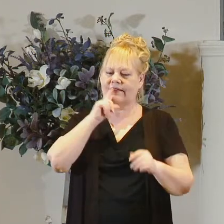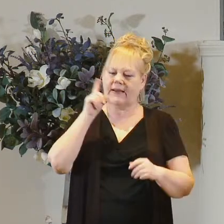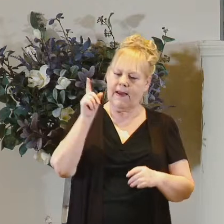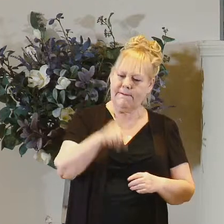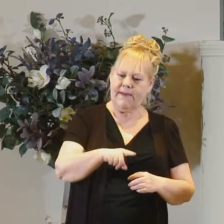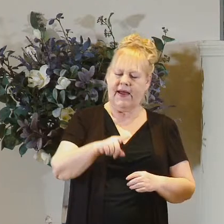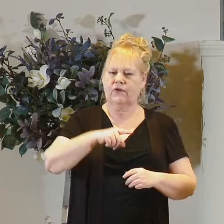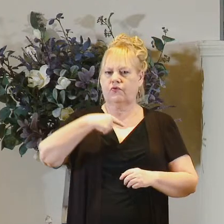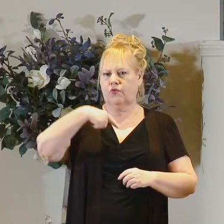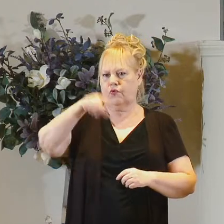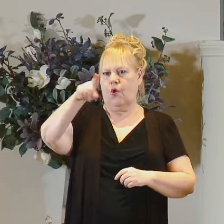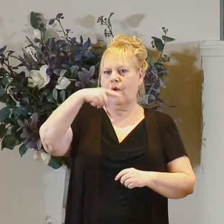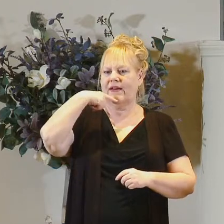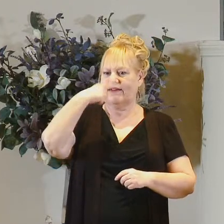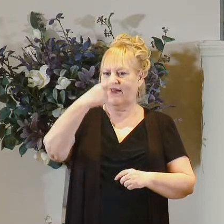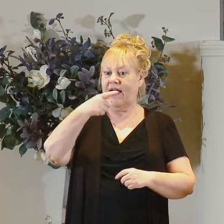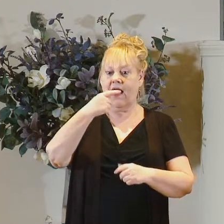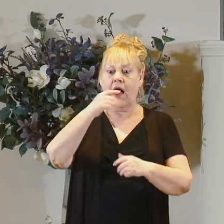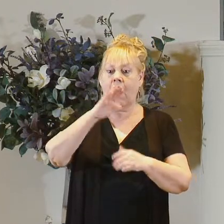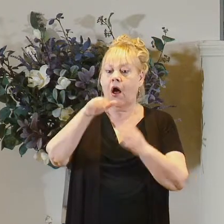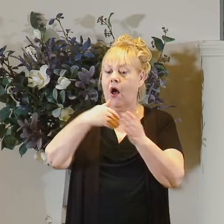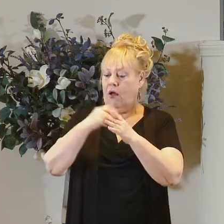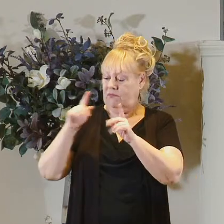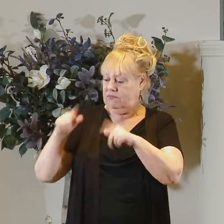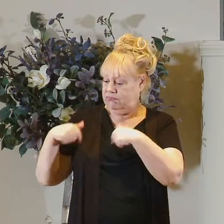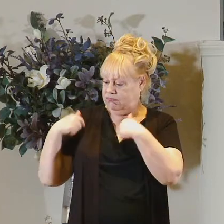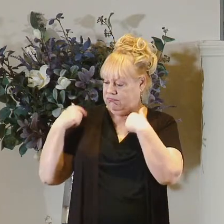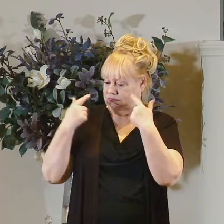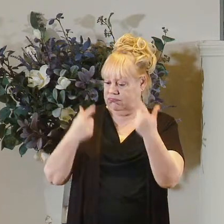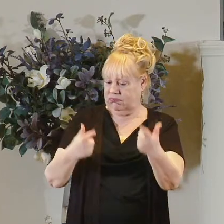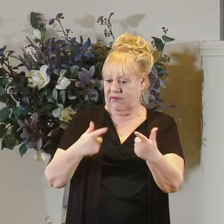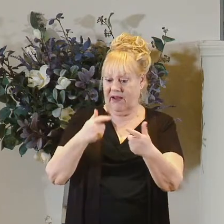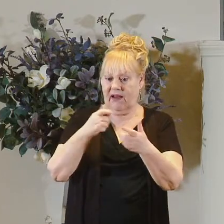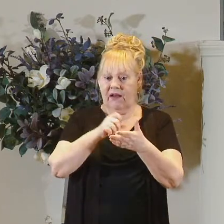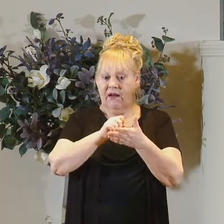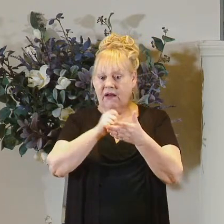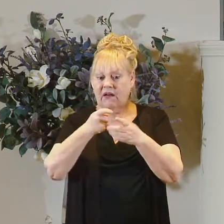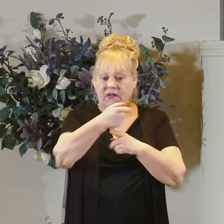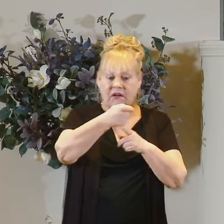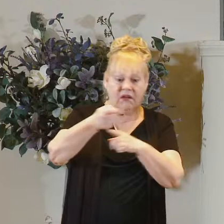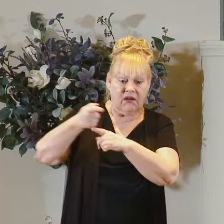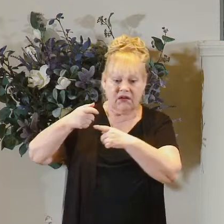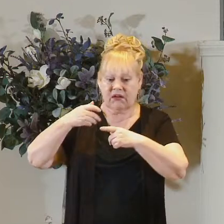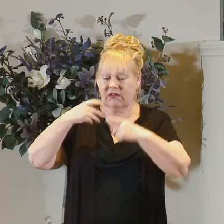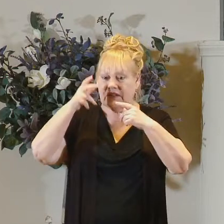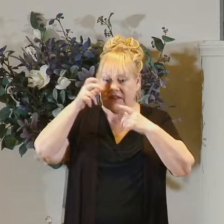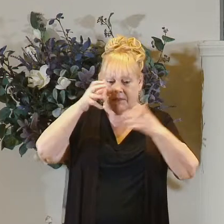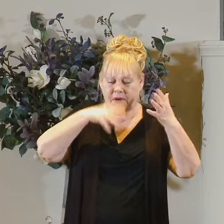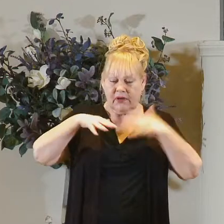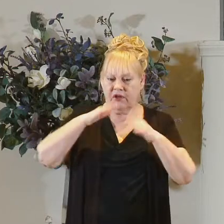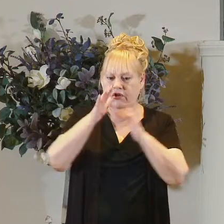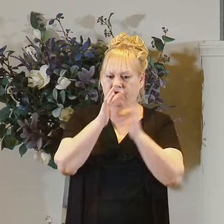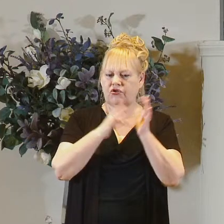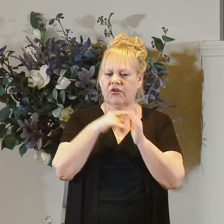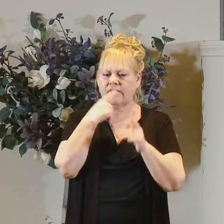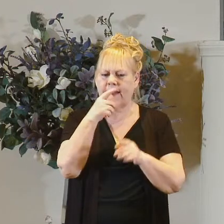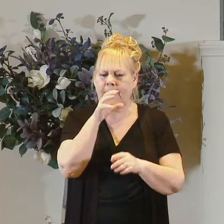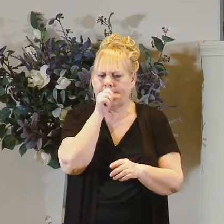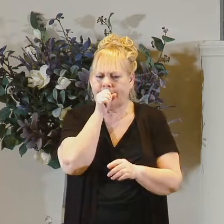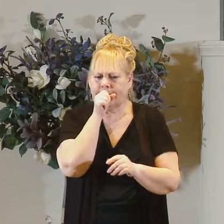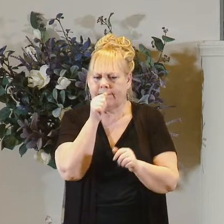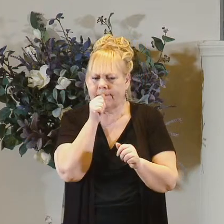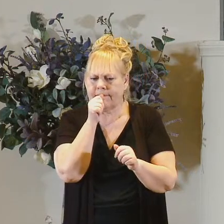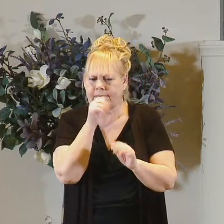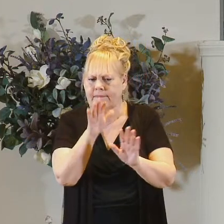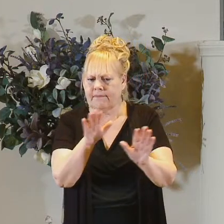to go and tell every other exercised person what did jesus say to that person keep this on the